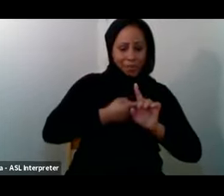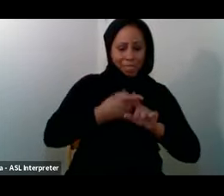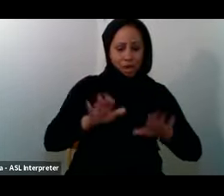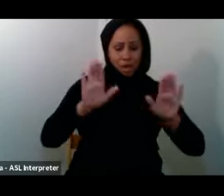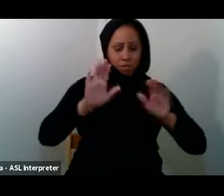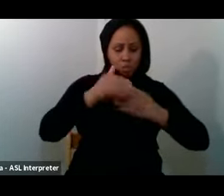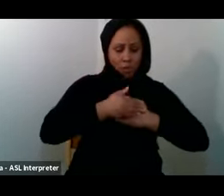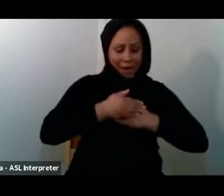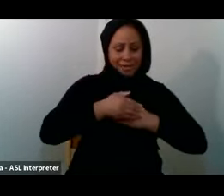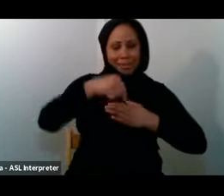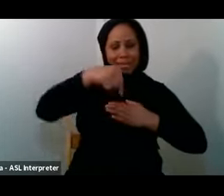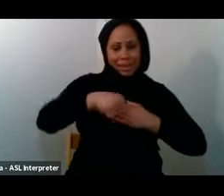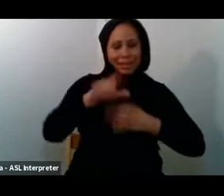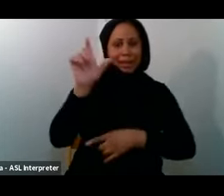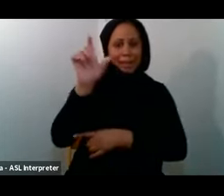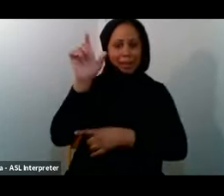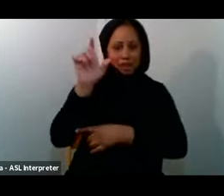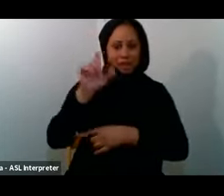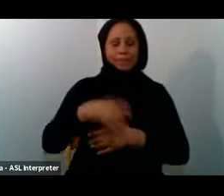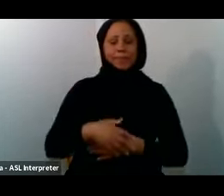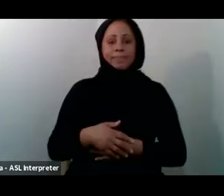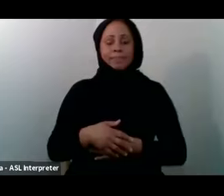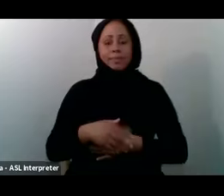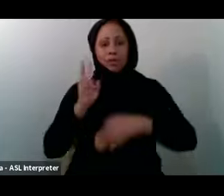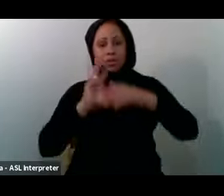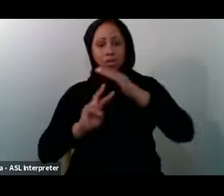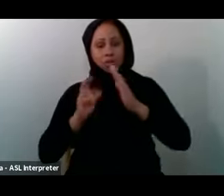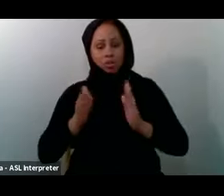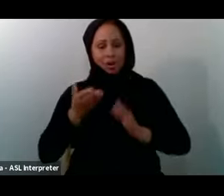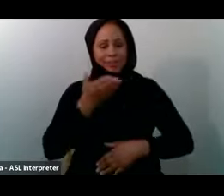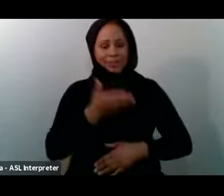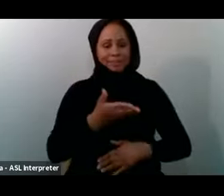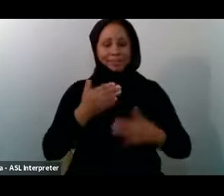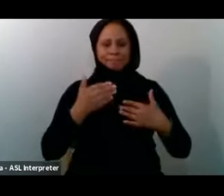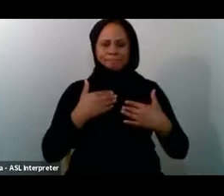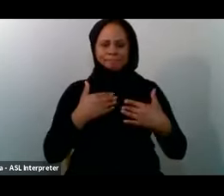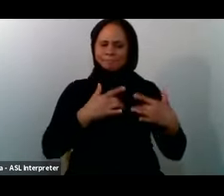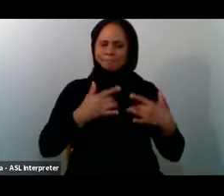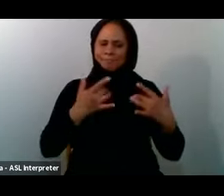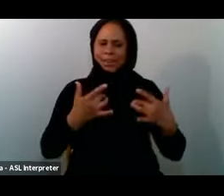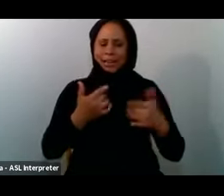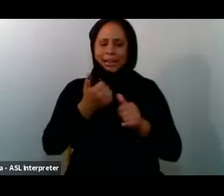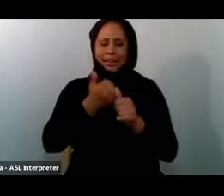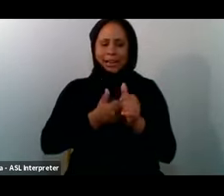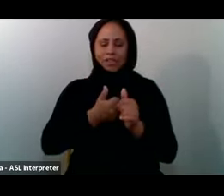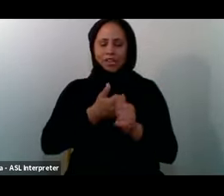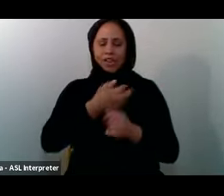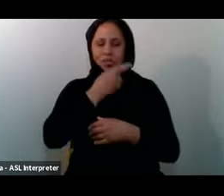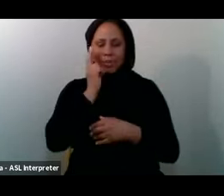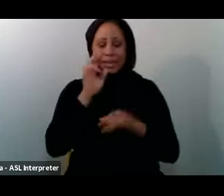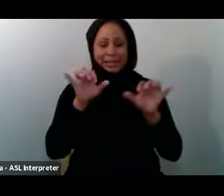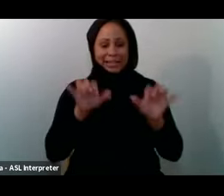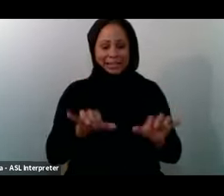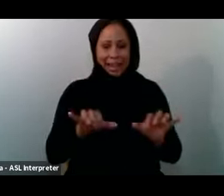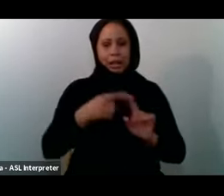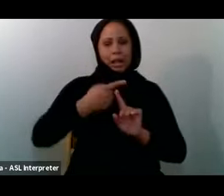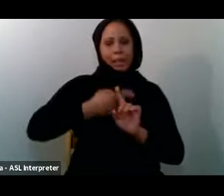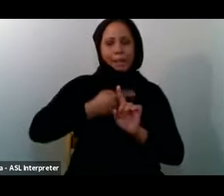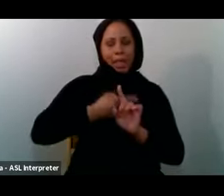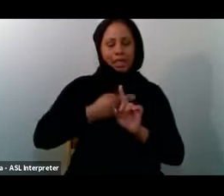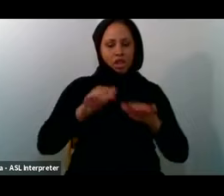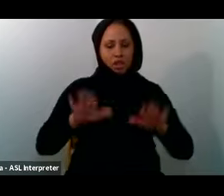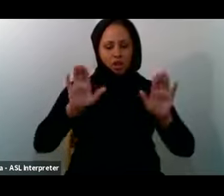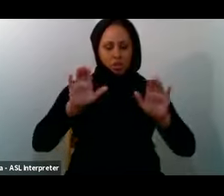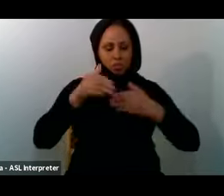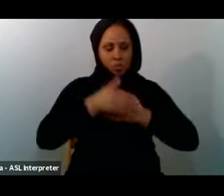The Prophet Sallallahu alayhi wa sallam Would have a habit Of every Ramadan Making i'tikaf In the masjid And in some Ramadans A Prophet spent